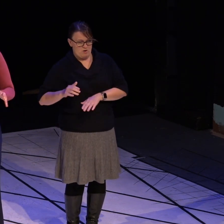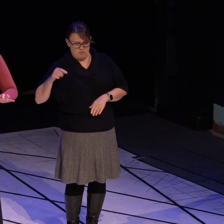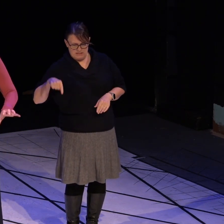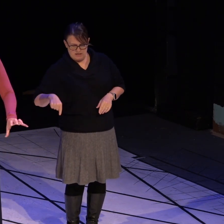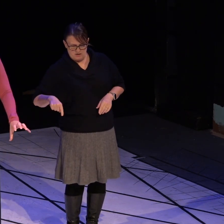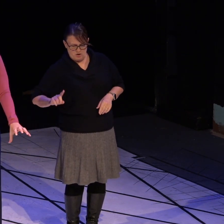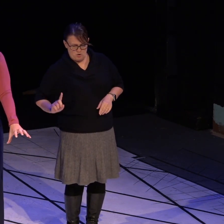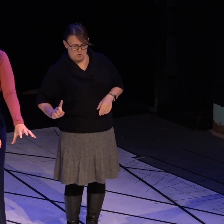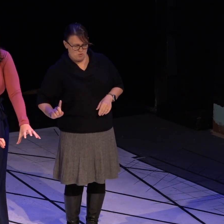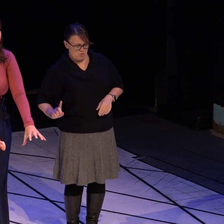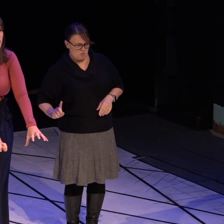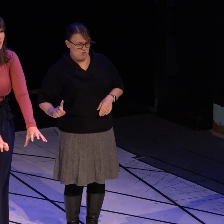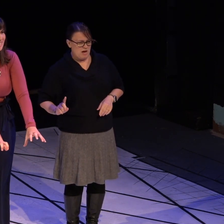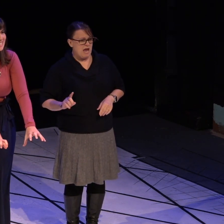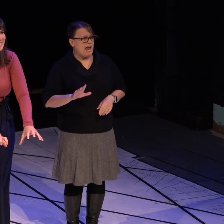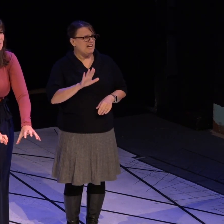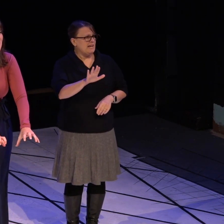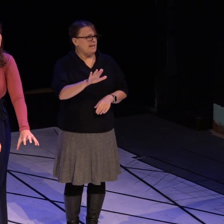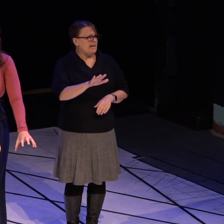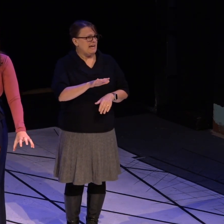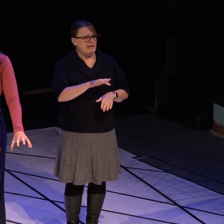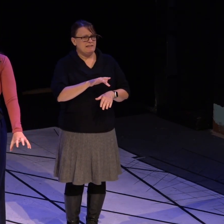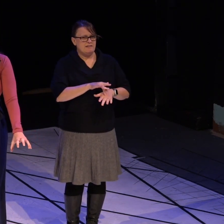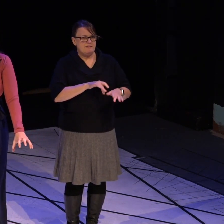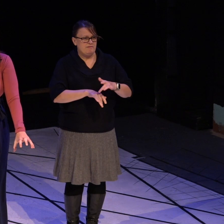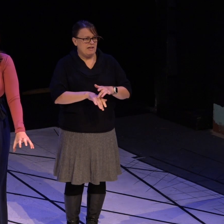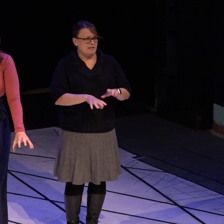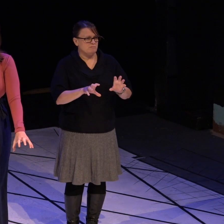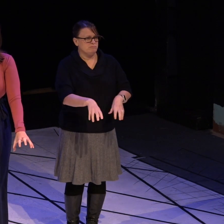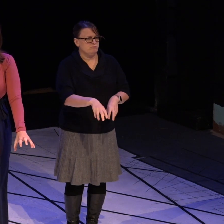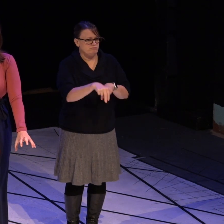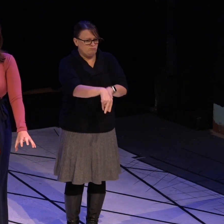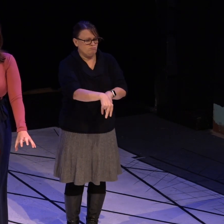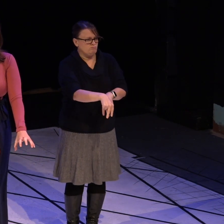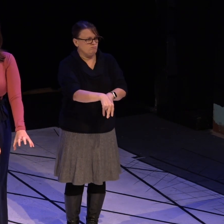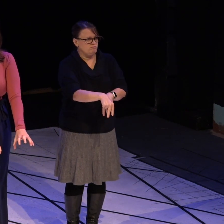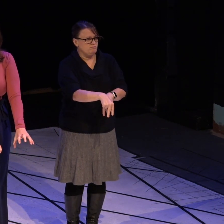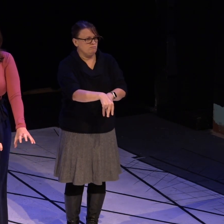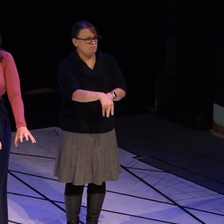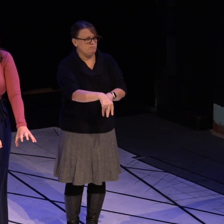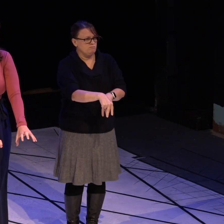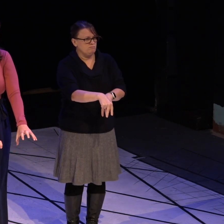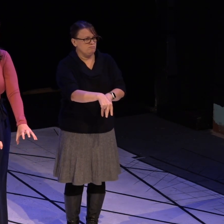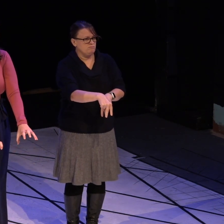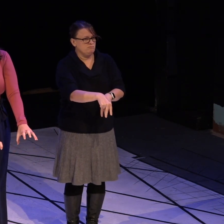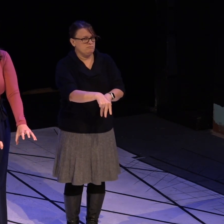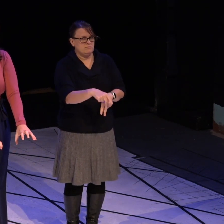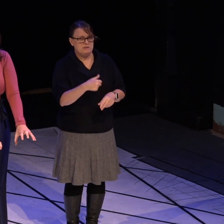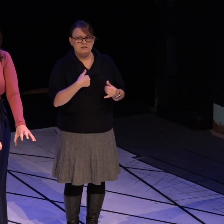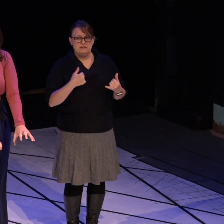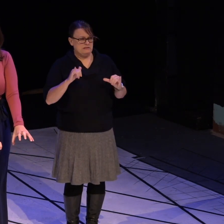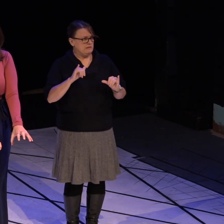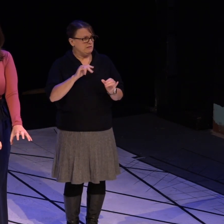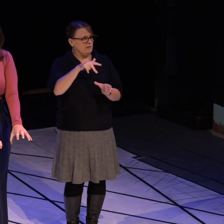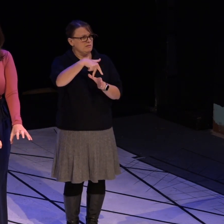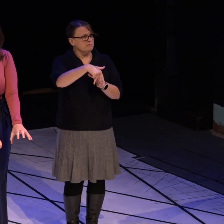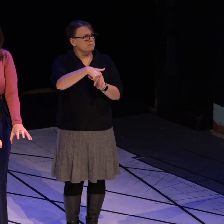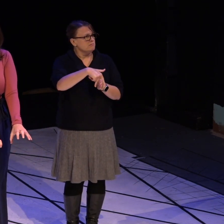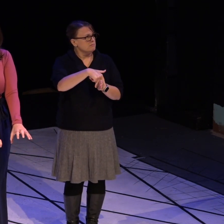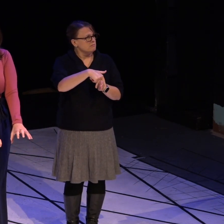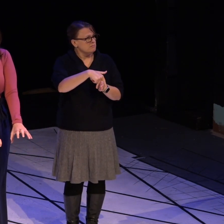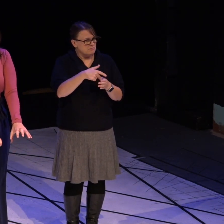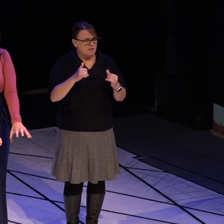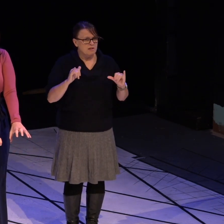me, and Harbor Star's hooves were like cement in the ground. I was still miraculously on his back.